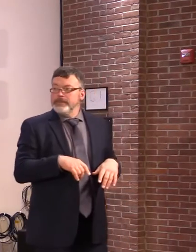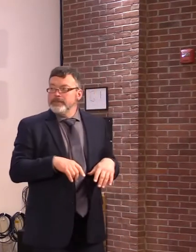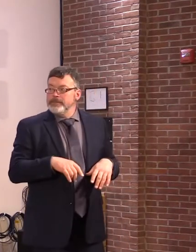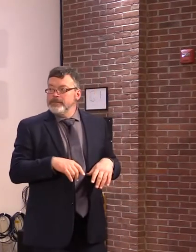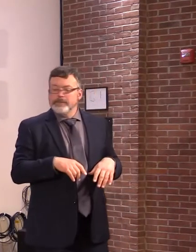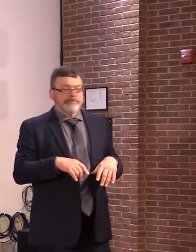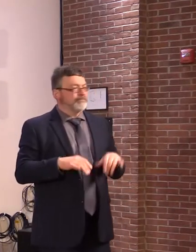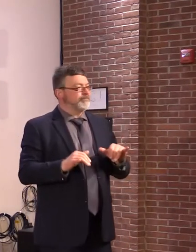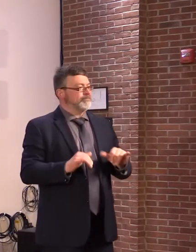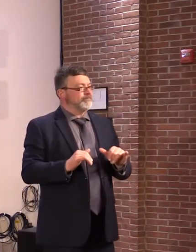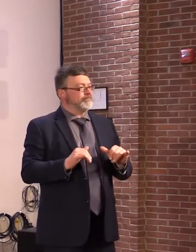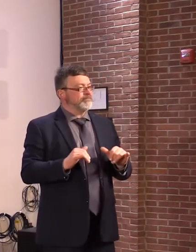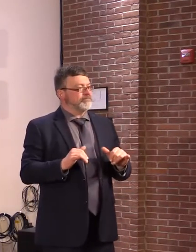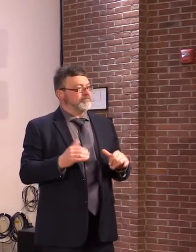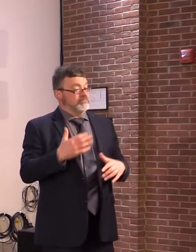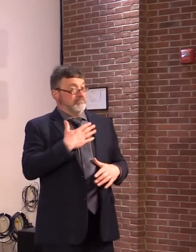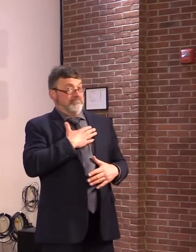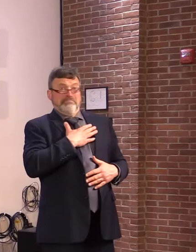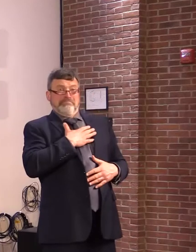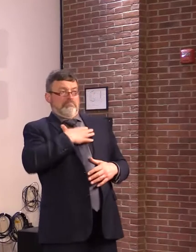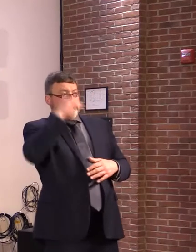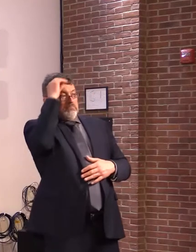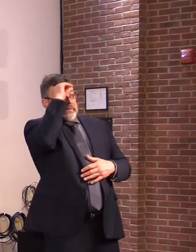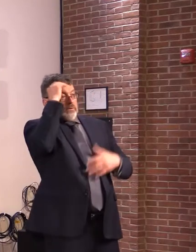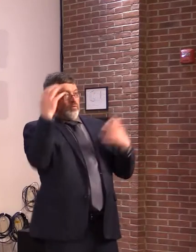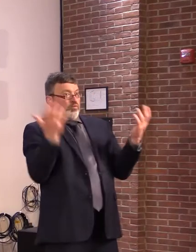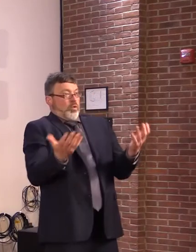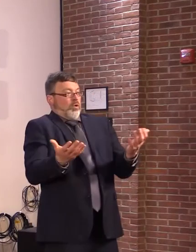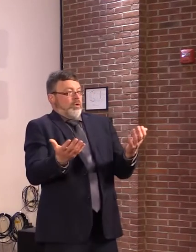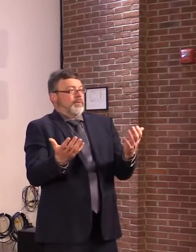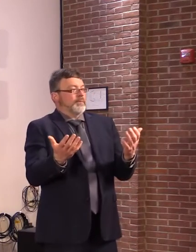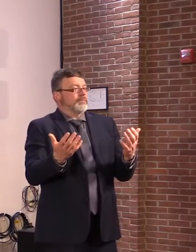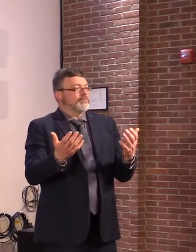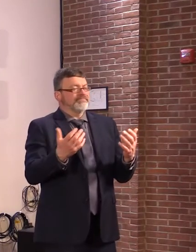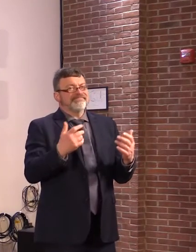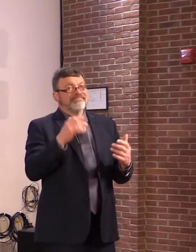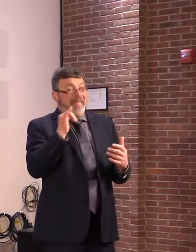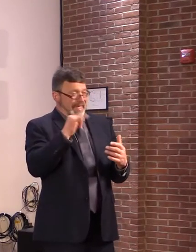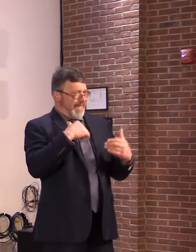and I know that the legislature had different thoughts on this,